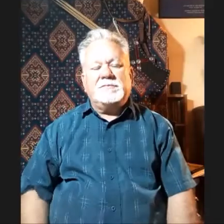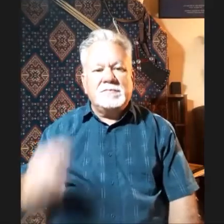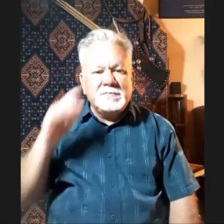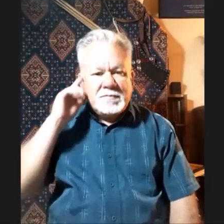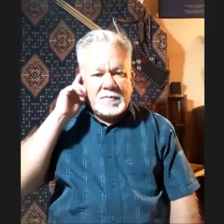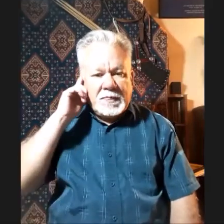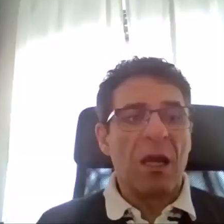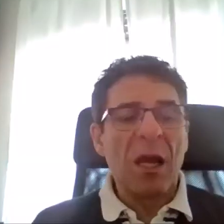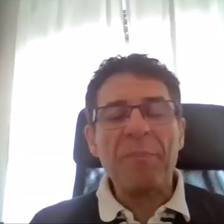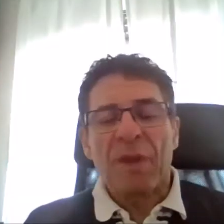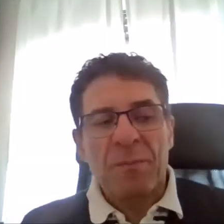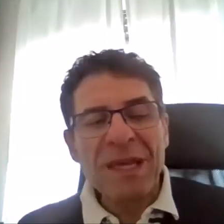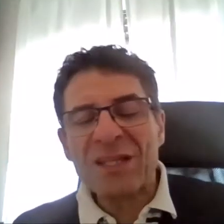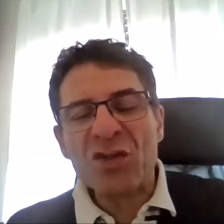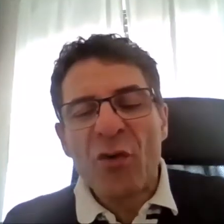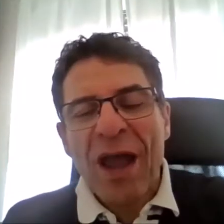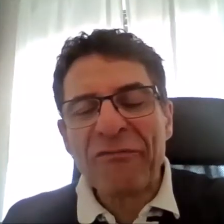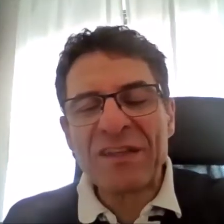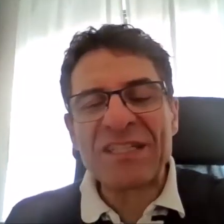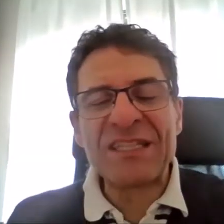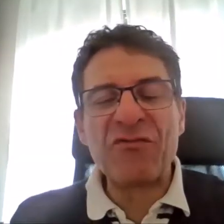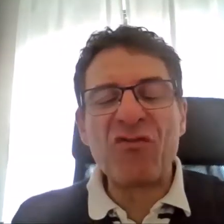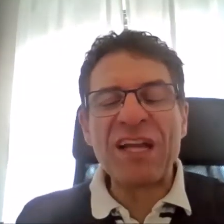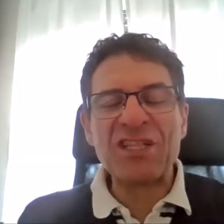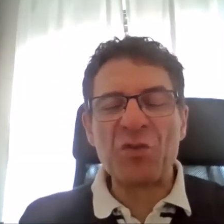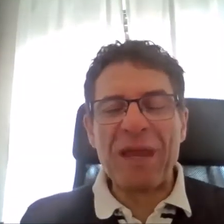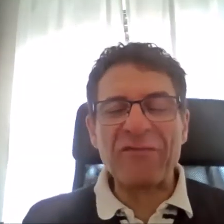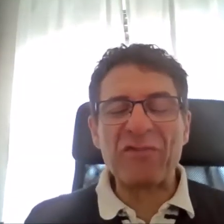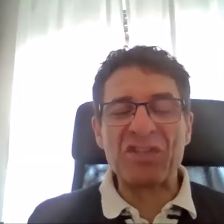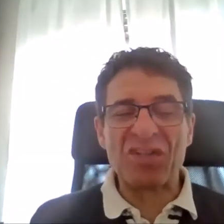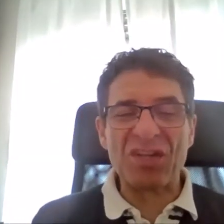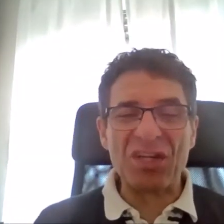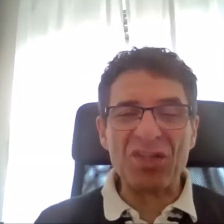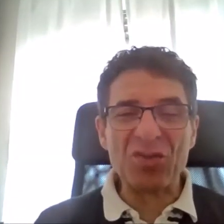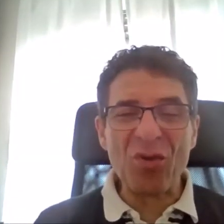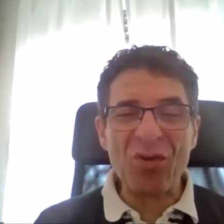Yes, absolutely. Pete, do you have this device you made for Sassanid draw?